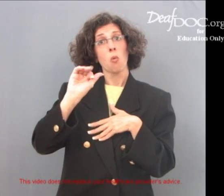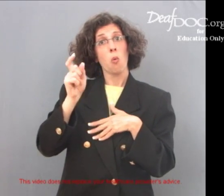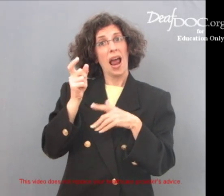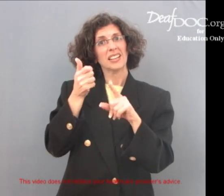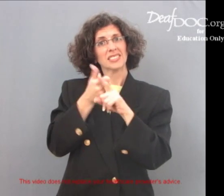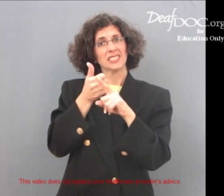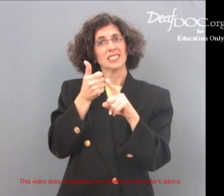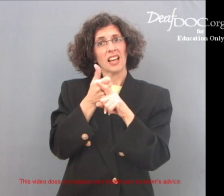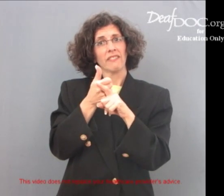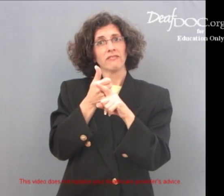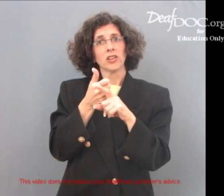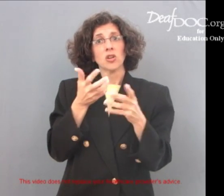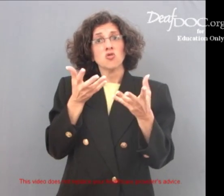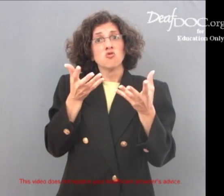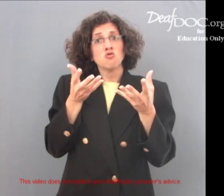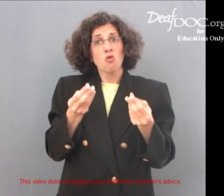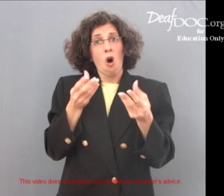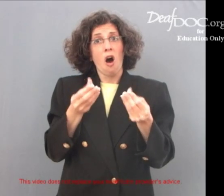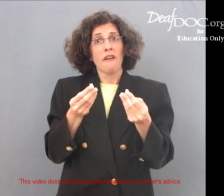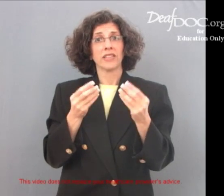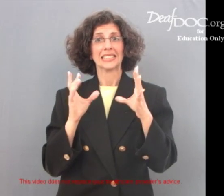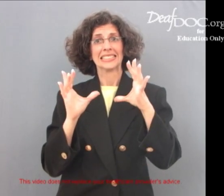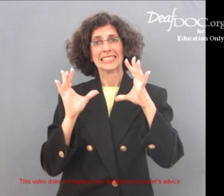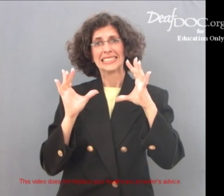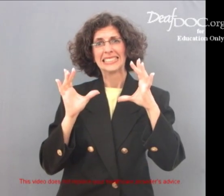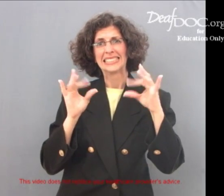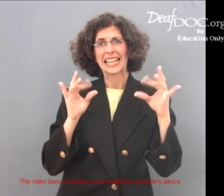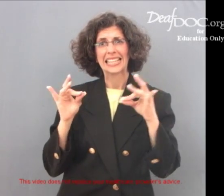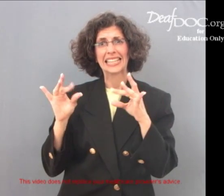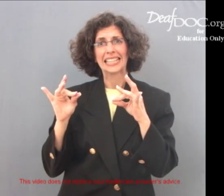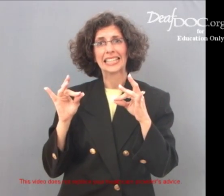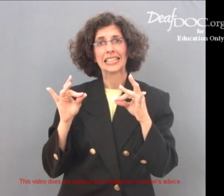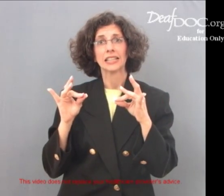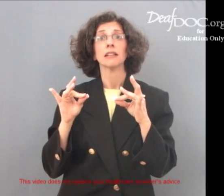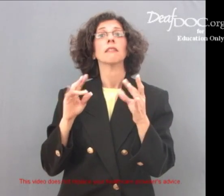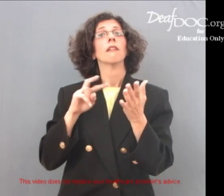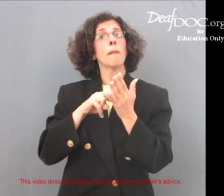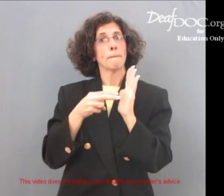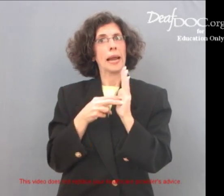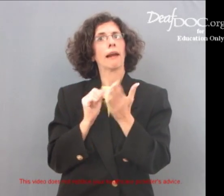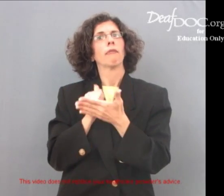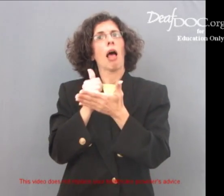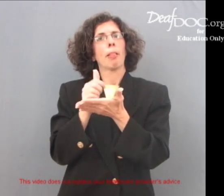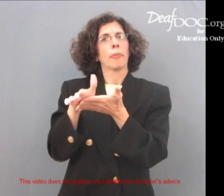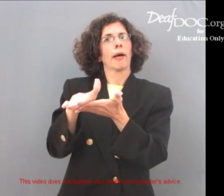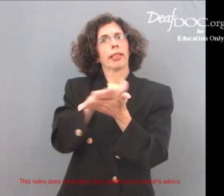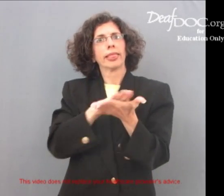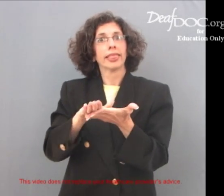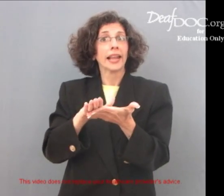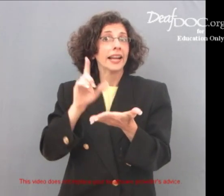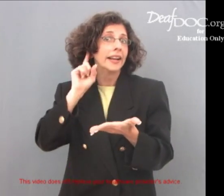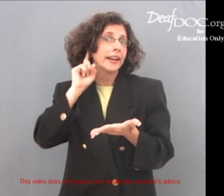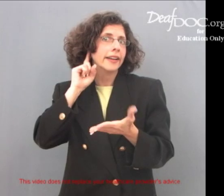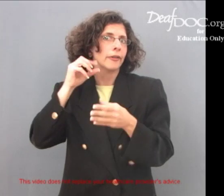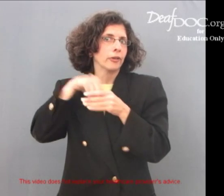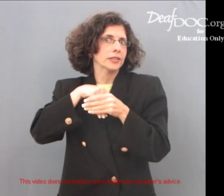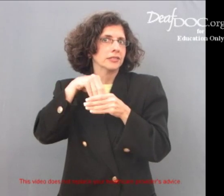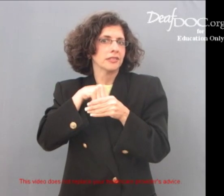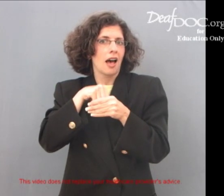The soft and sticky wax helps keep your ear clean.